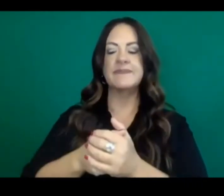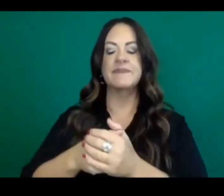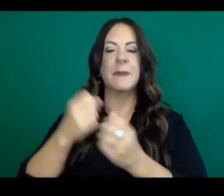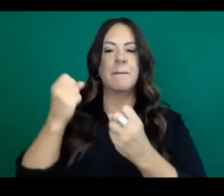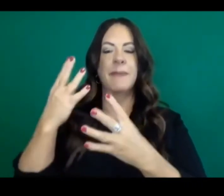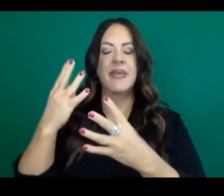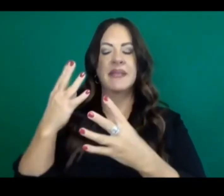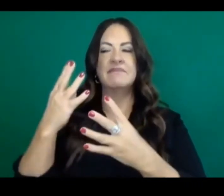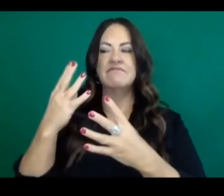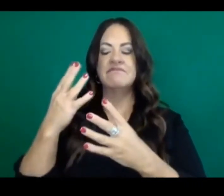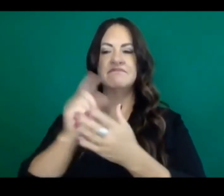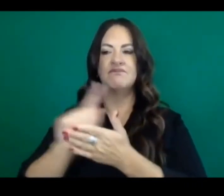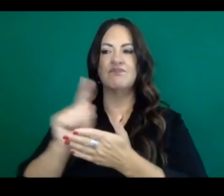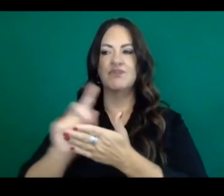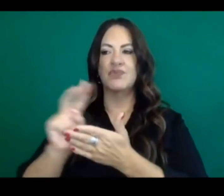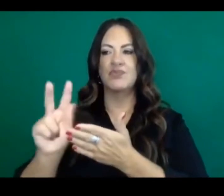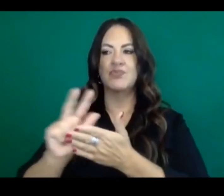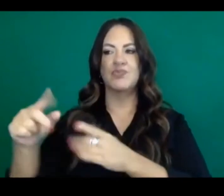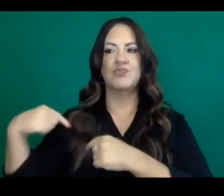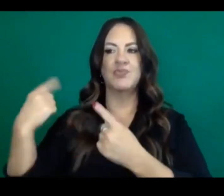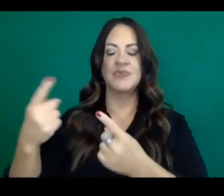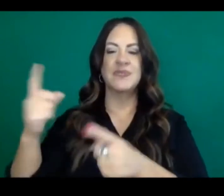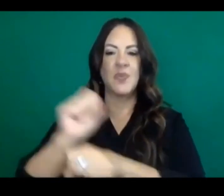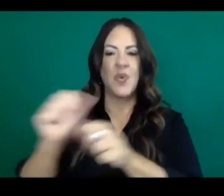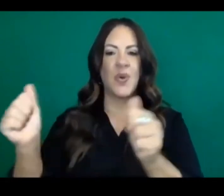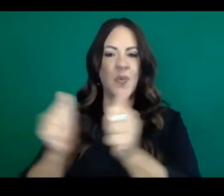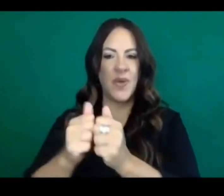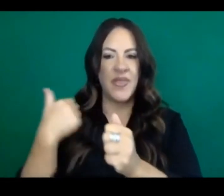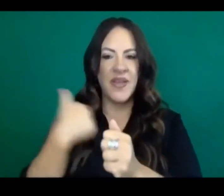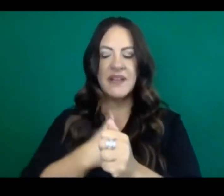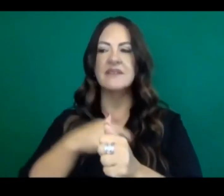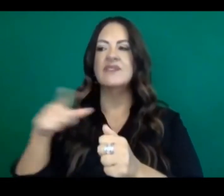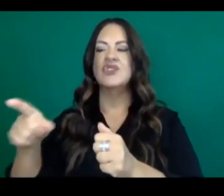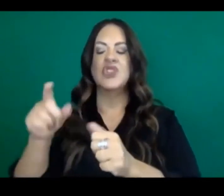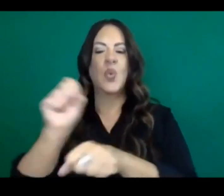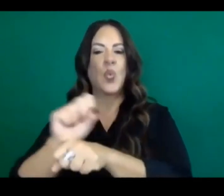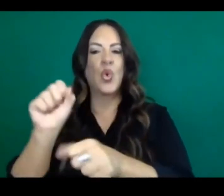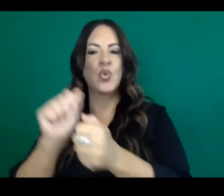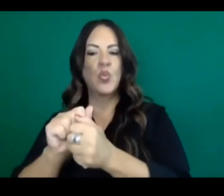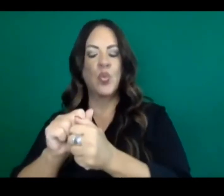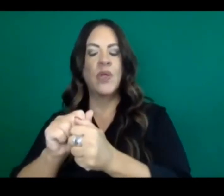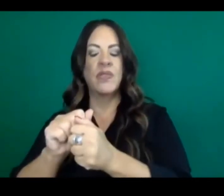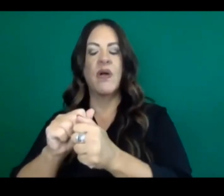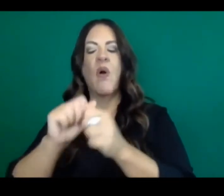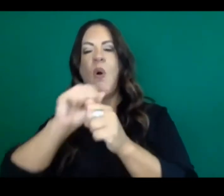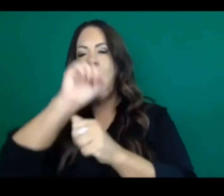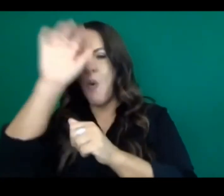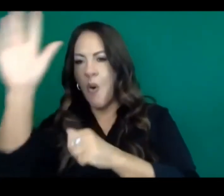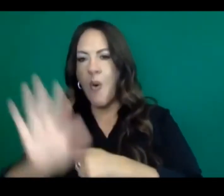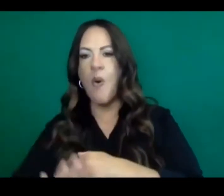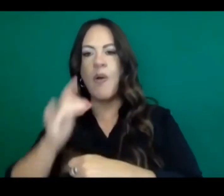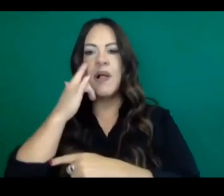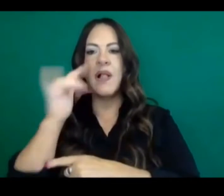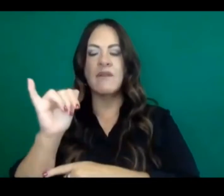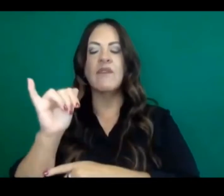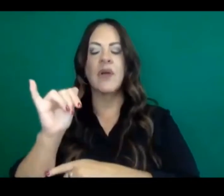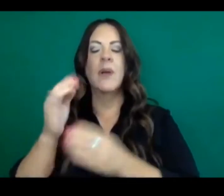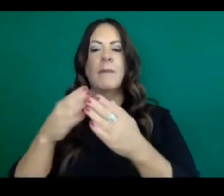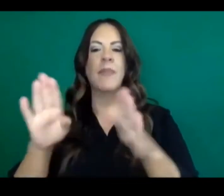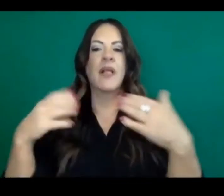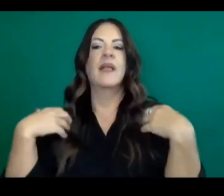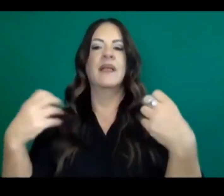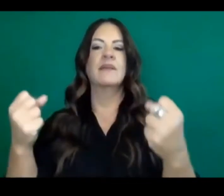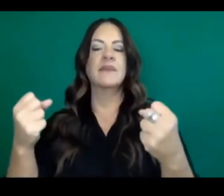really leading the way, working with all of our county leaders and other public health officials across the state. It's a real privilege